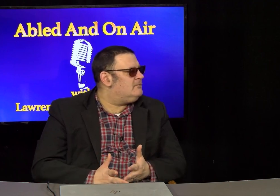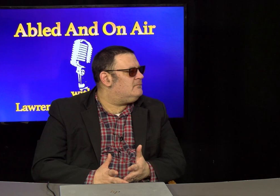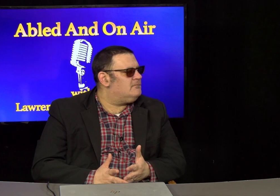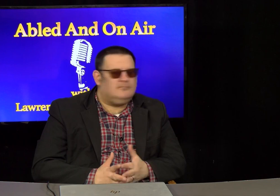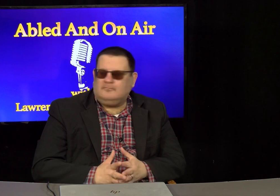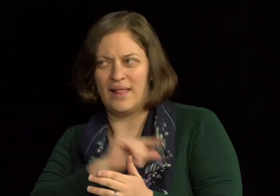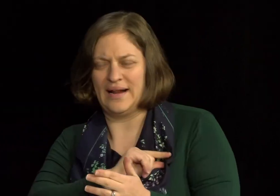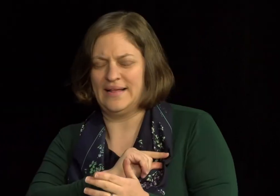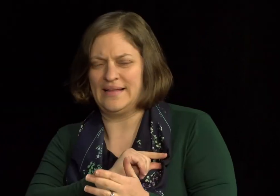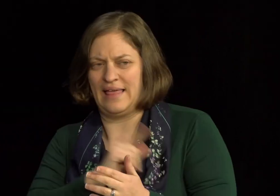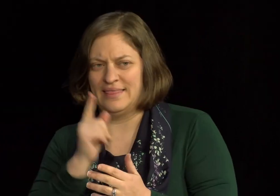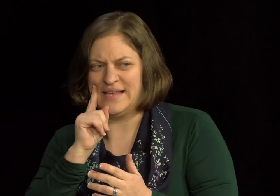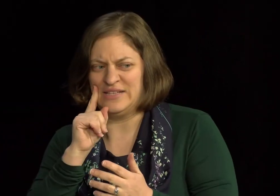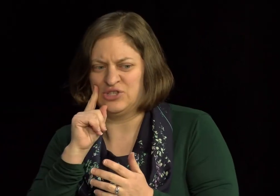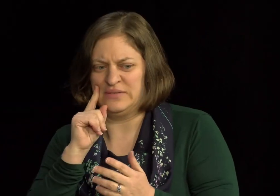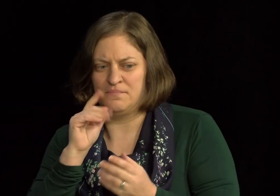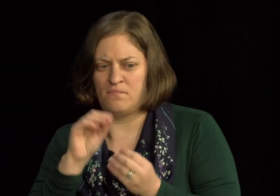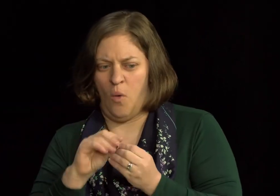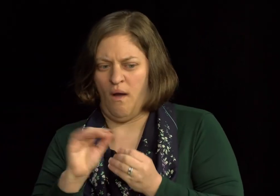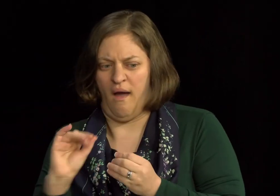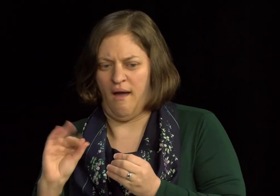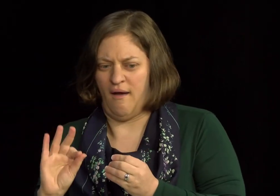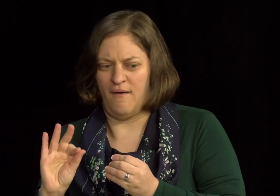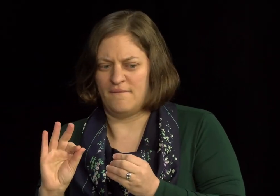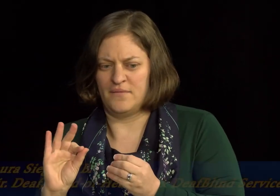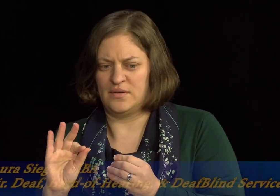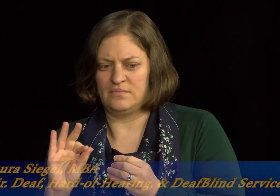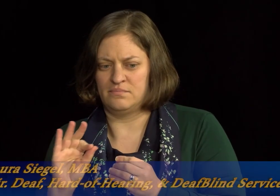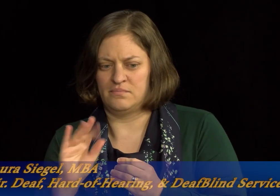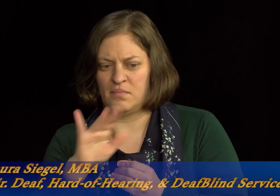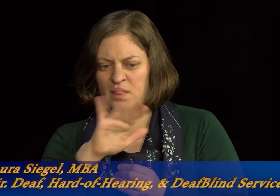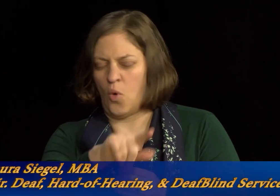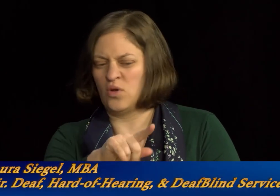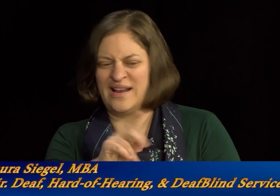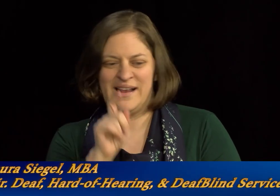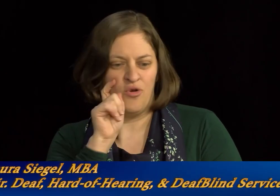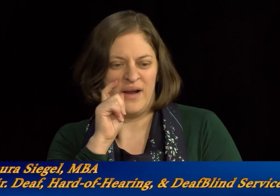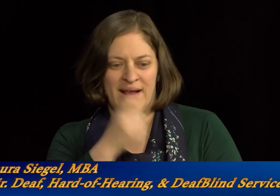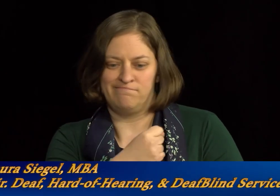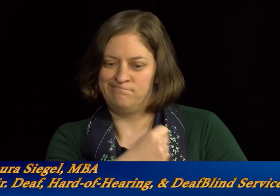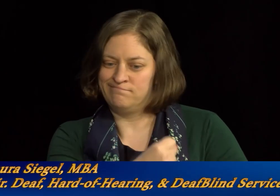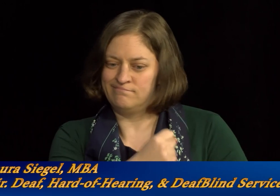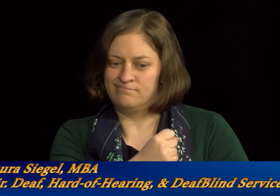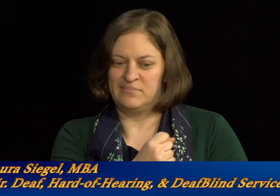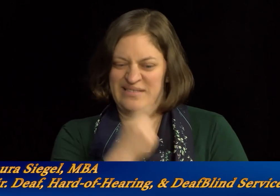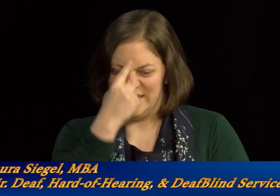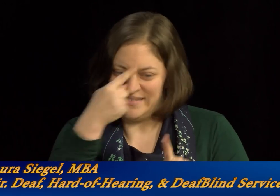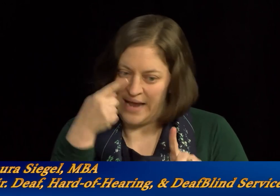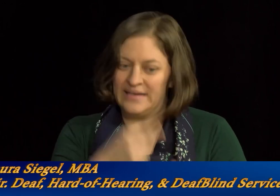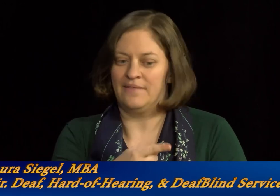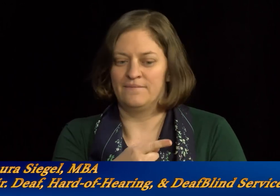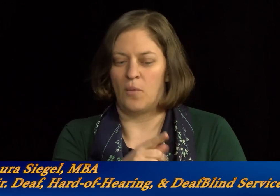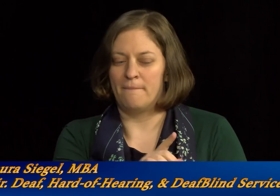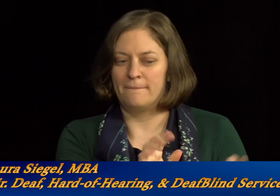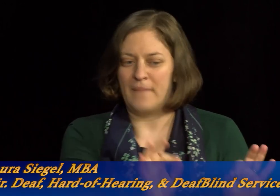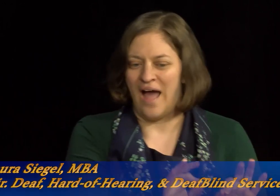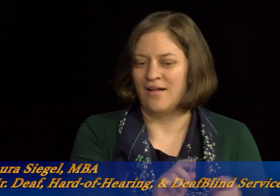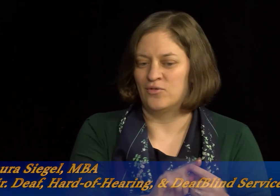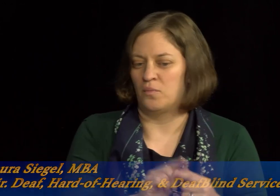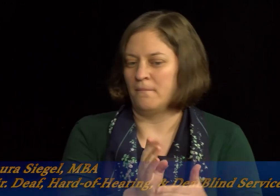You know, I don't know if it's a difference in quality so much. I think it's more that the-the-counter hearing aids are designed